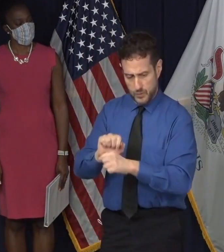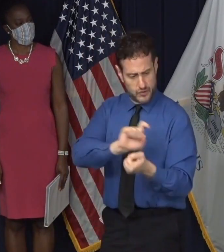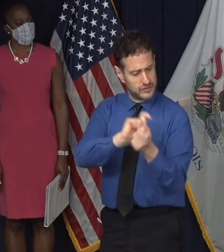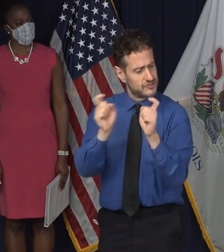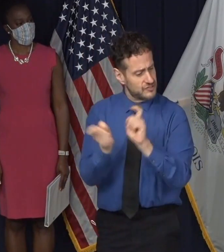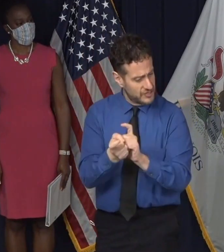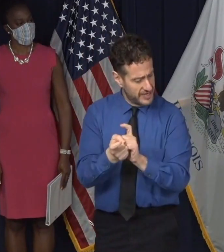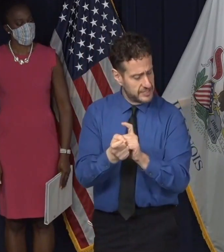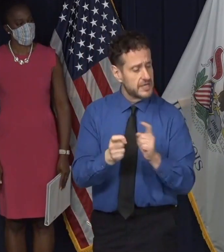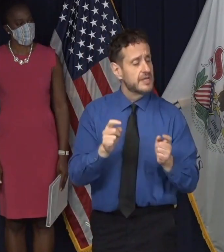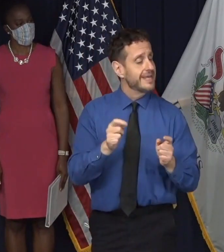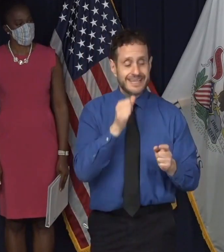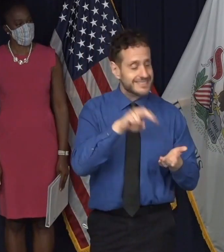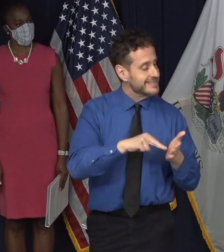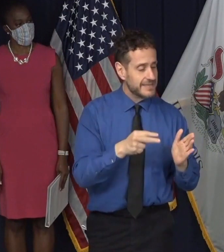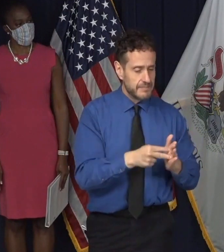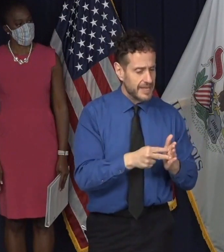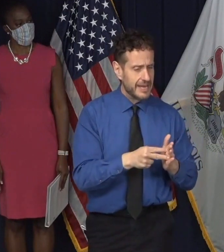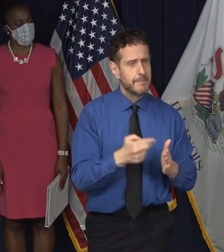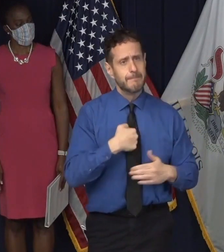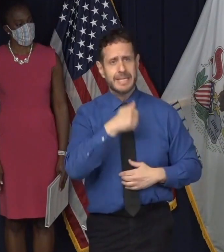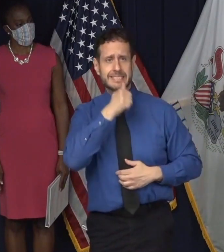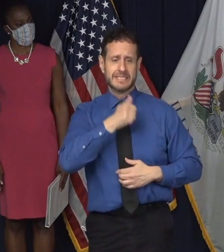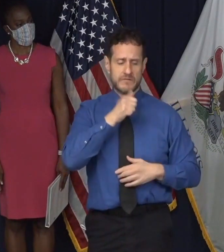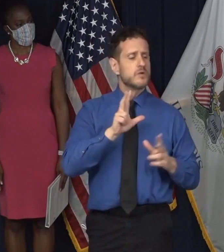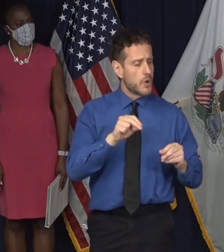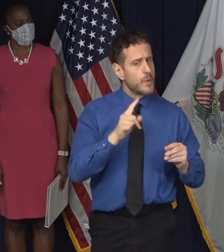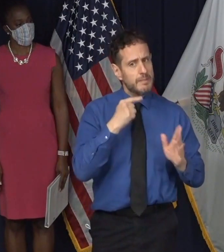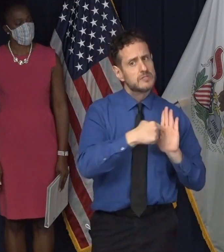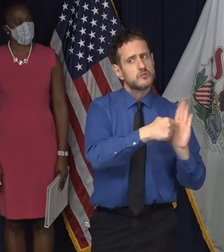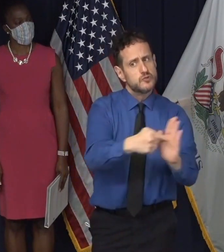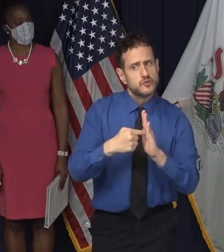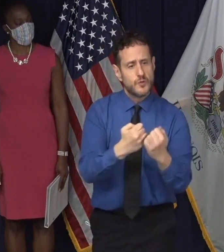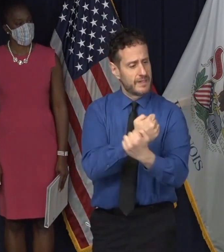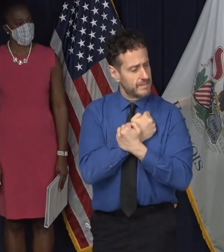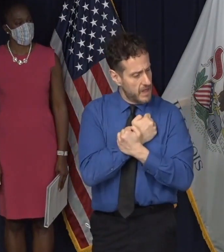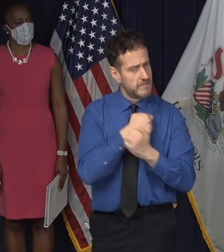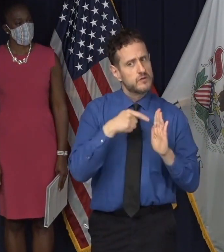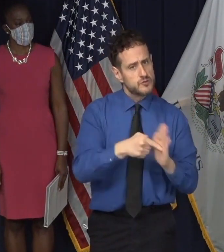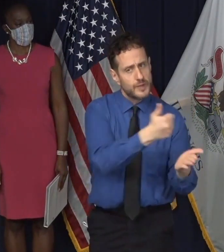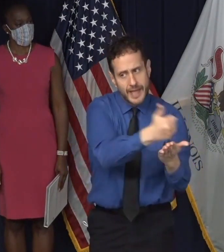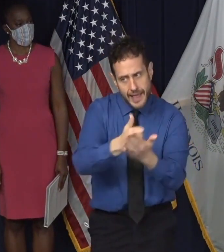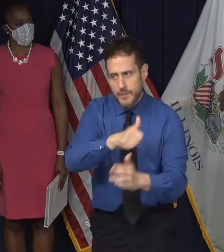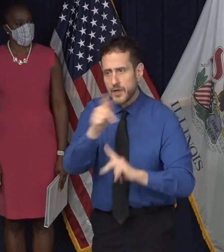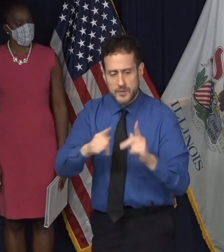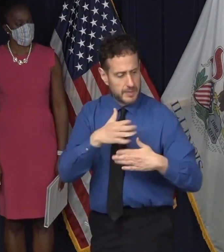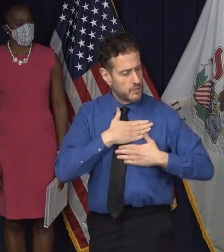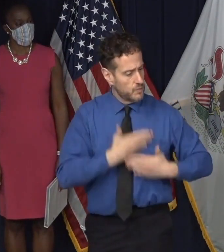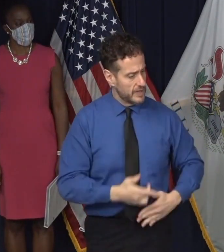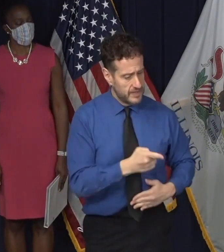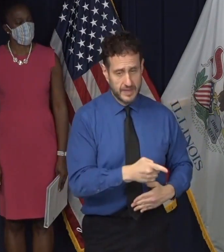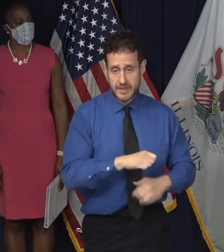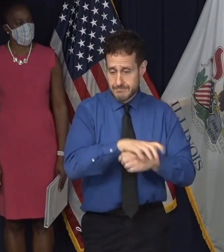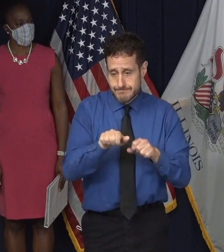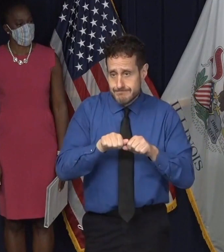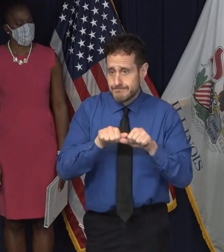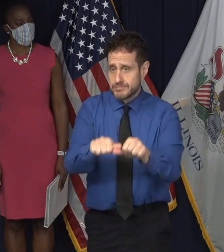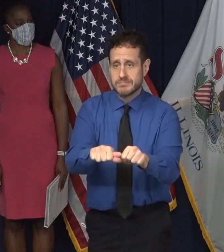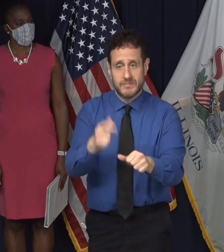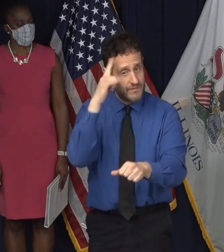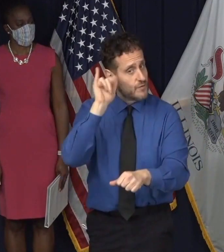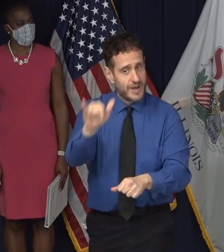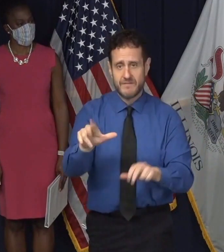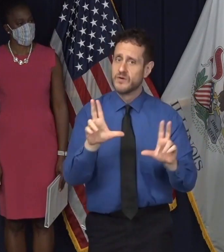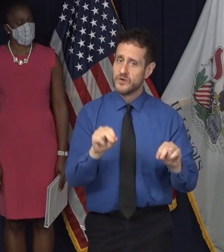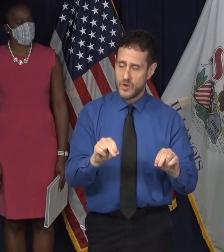is an act of love and sacrifice to our fellow human beings. And this pandemic will not last forever. At some point with